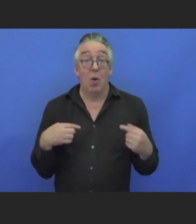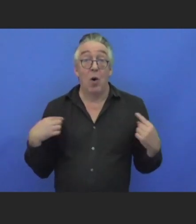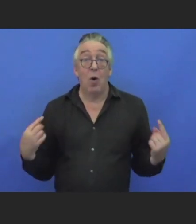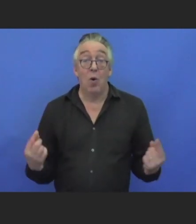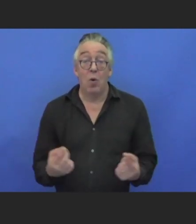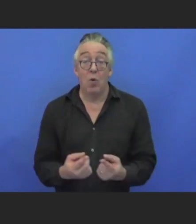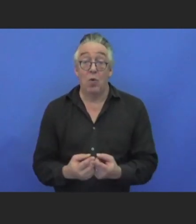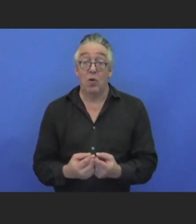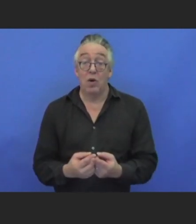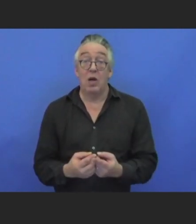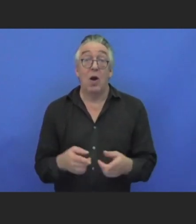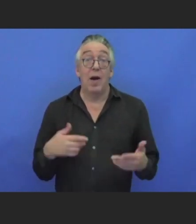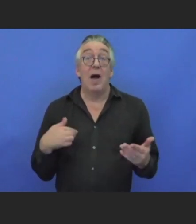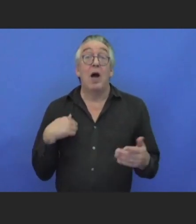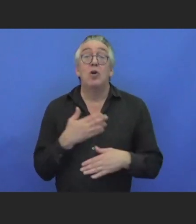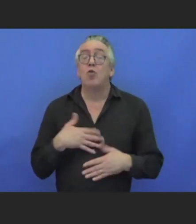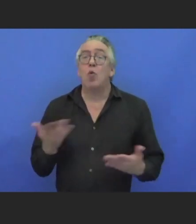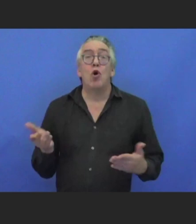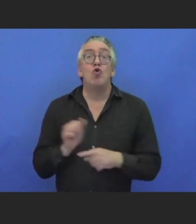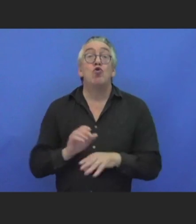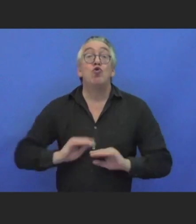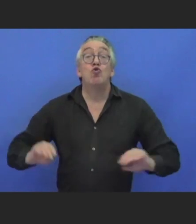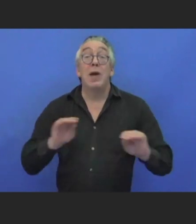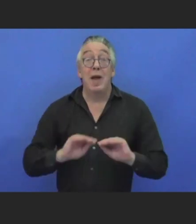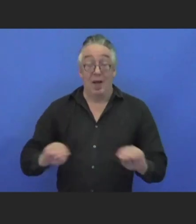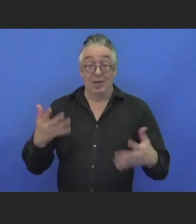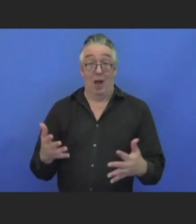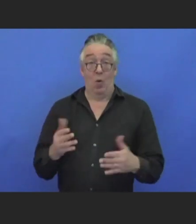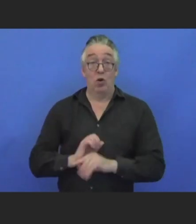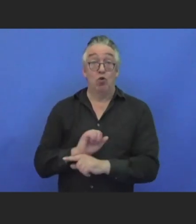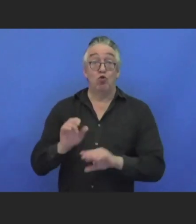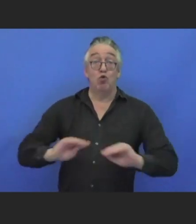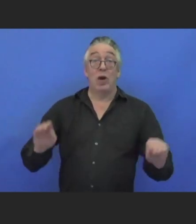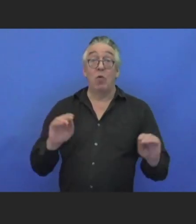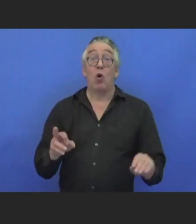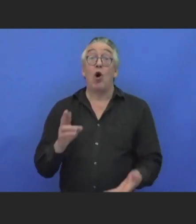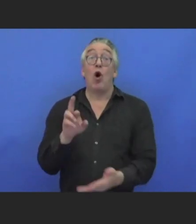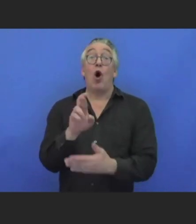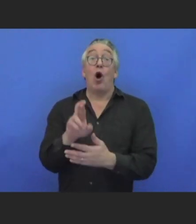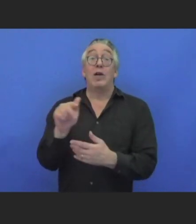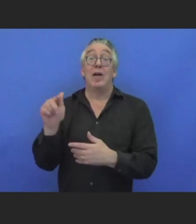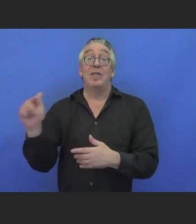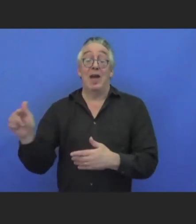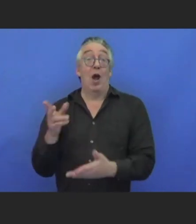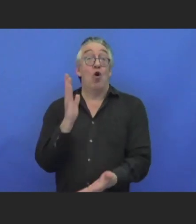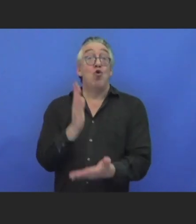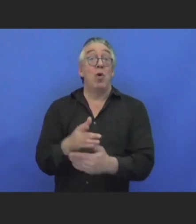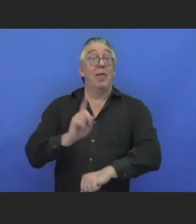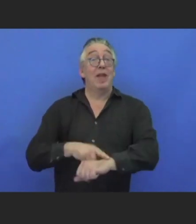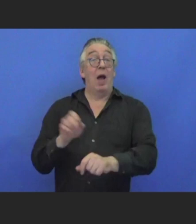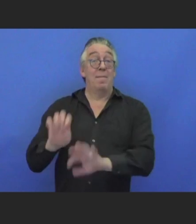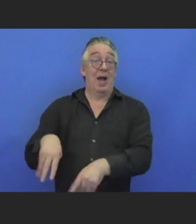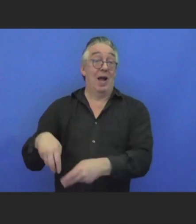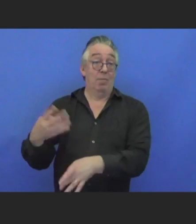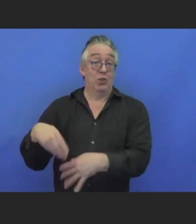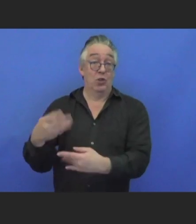investment in training, of real-time captioners, who we are using today at this meeting, and all the meetings